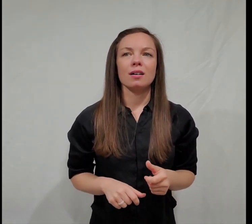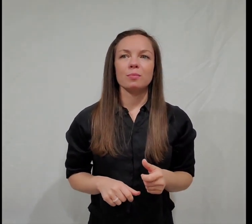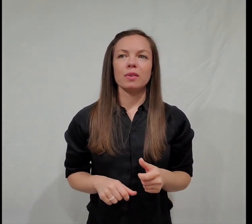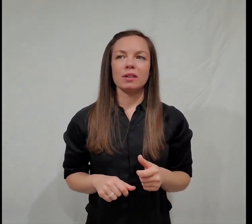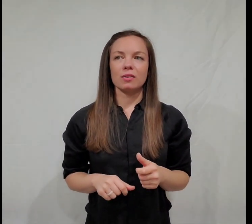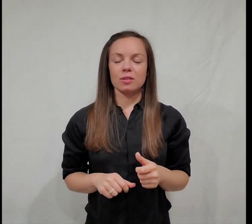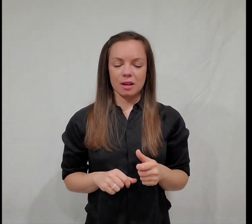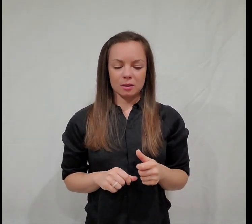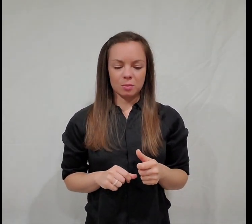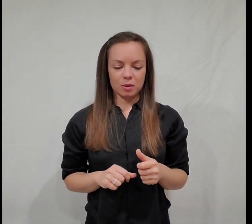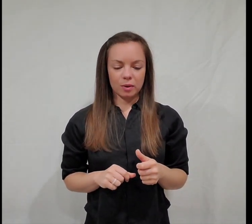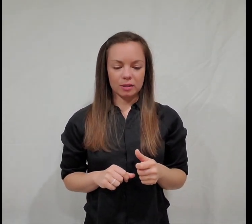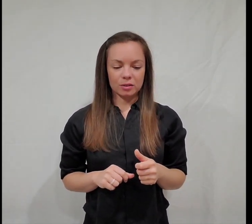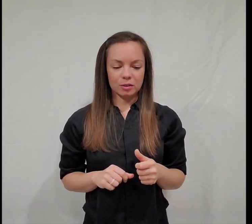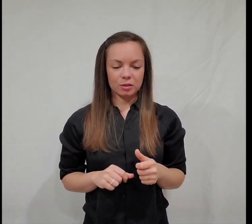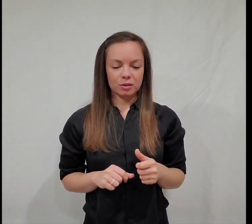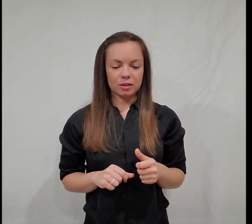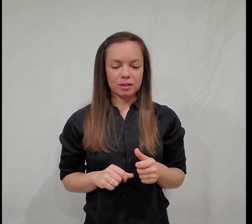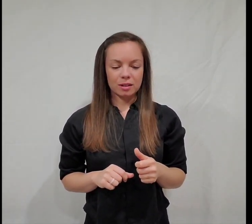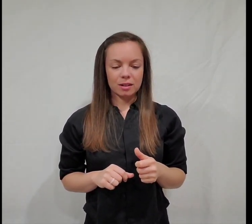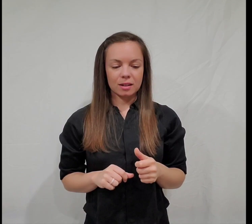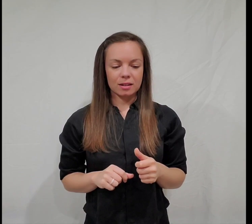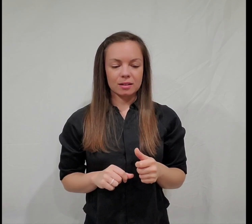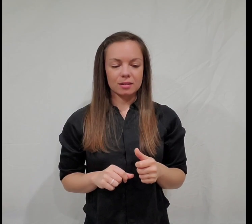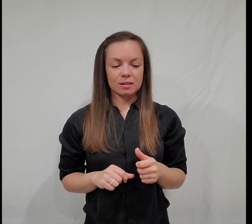Another sign we're going to learn is